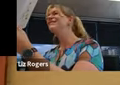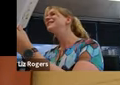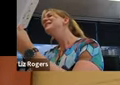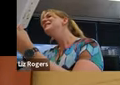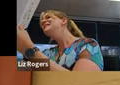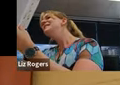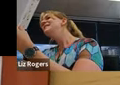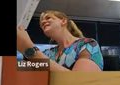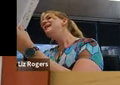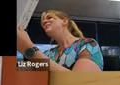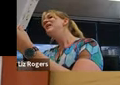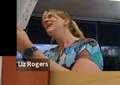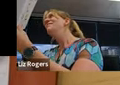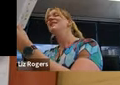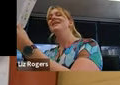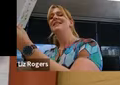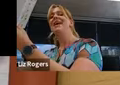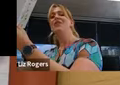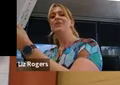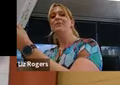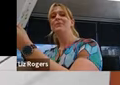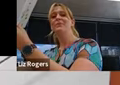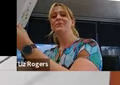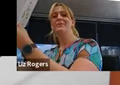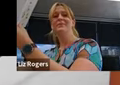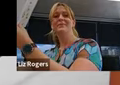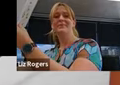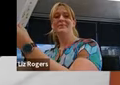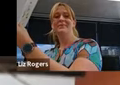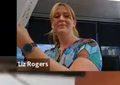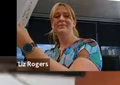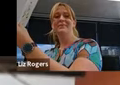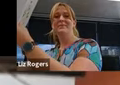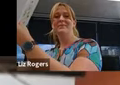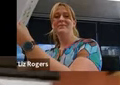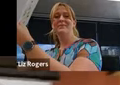I'm You're out. All great. a All right.